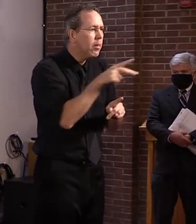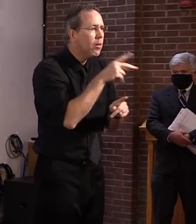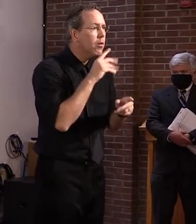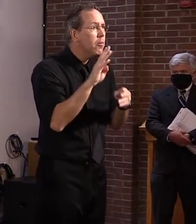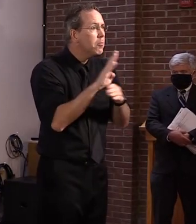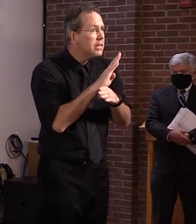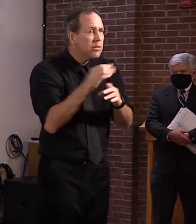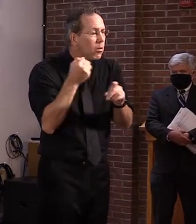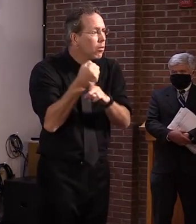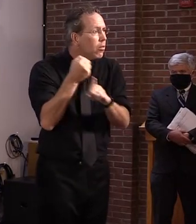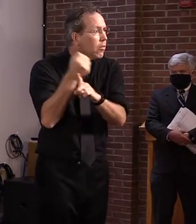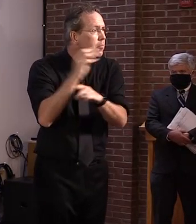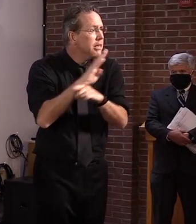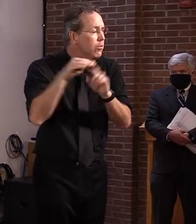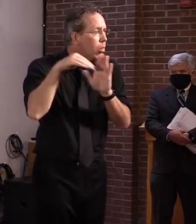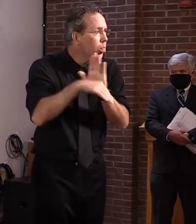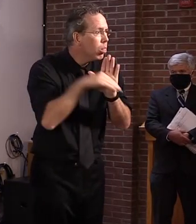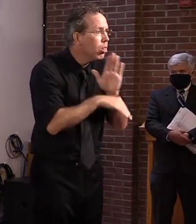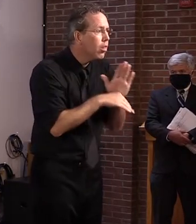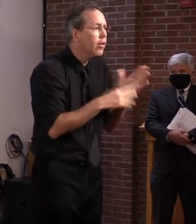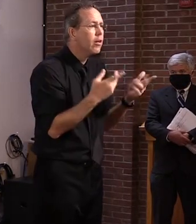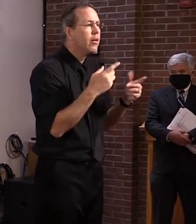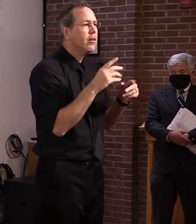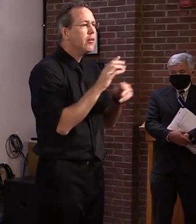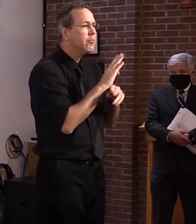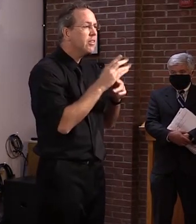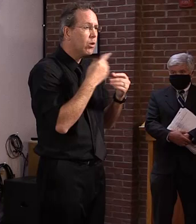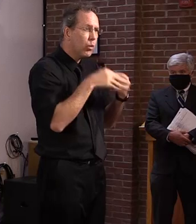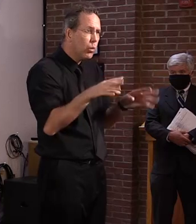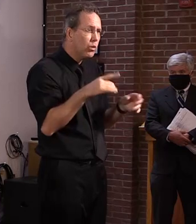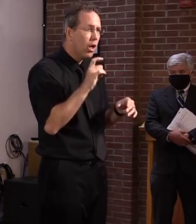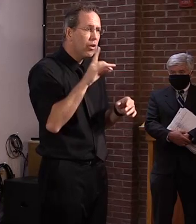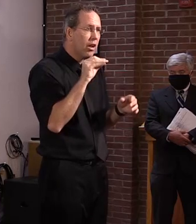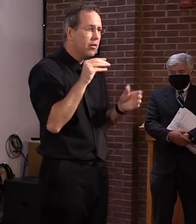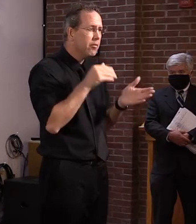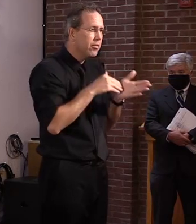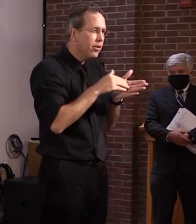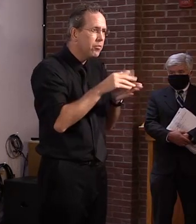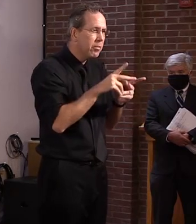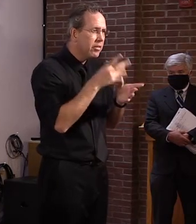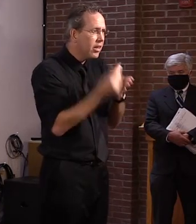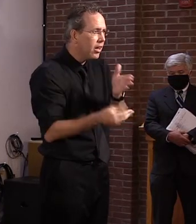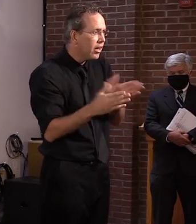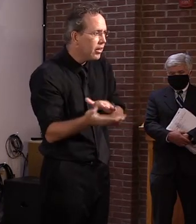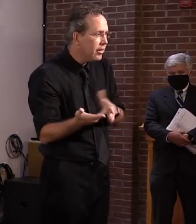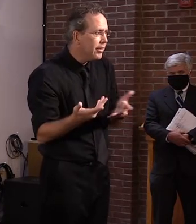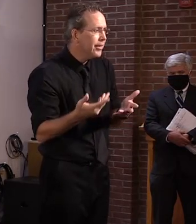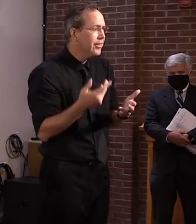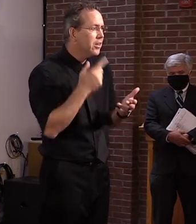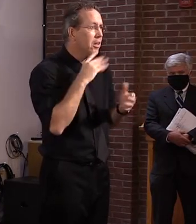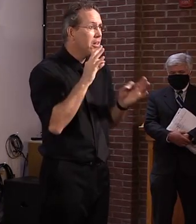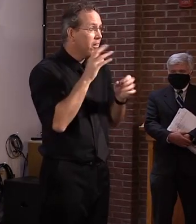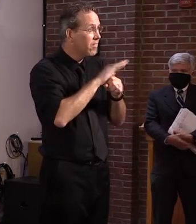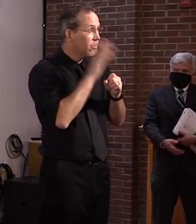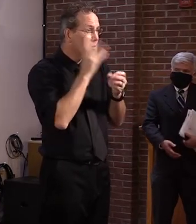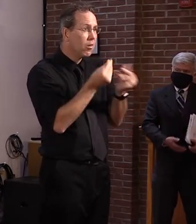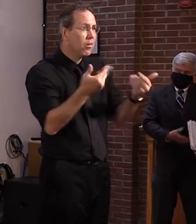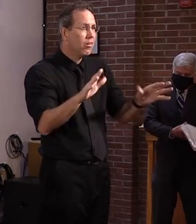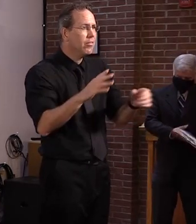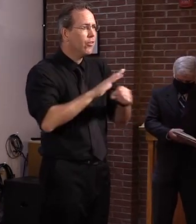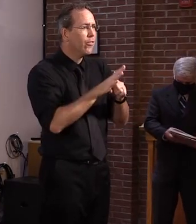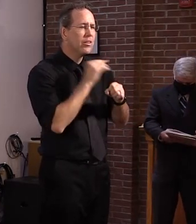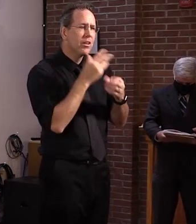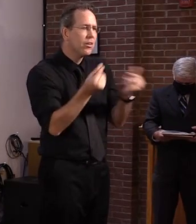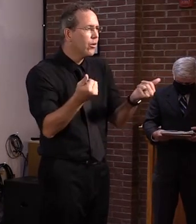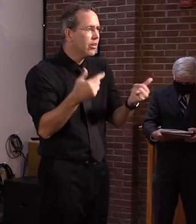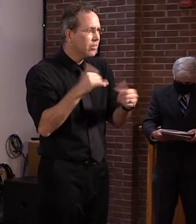so far, and we're not, it's, it's not ending, uh, today. So I would, I would guess, um, it's going to go